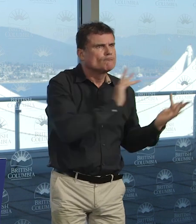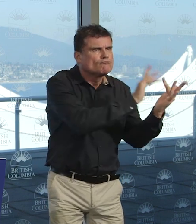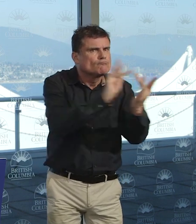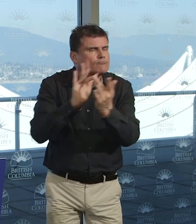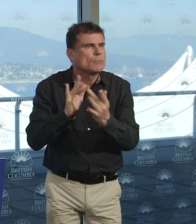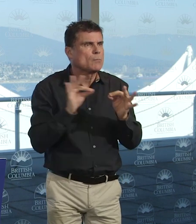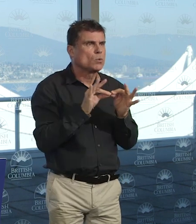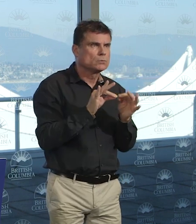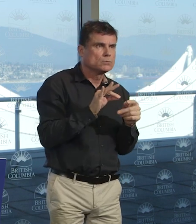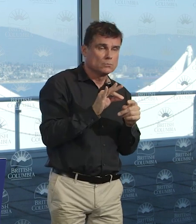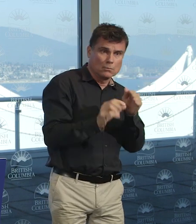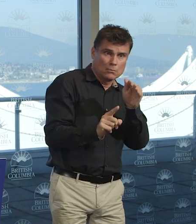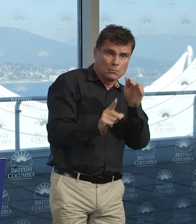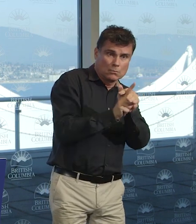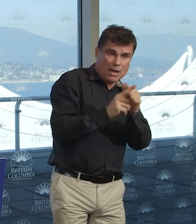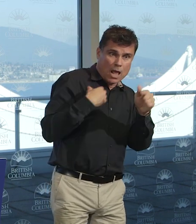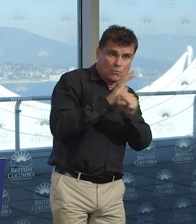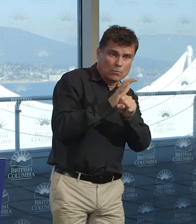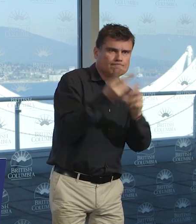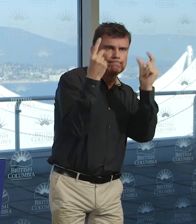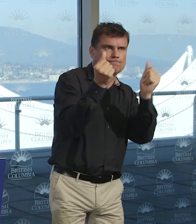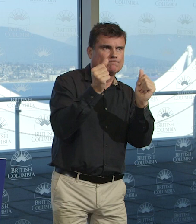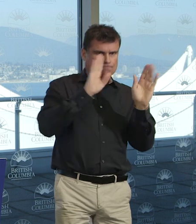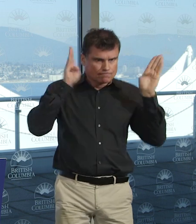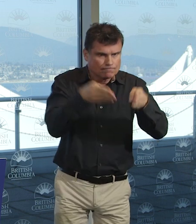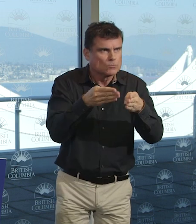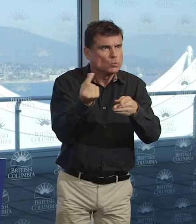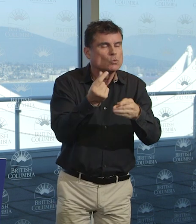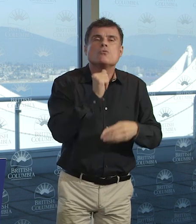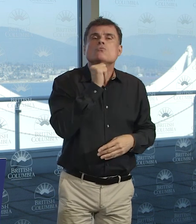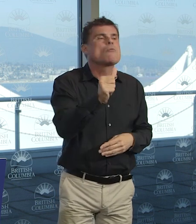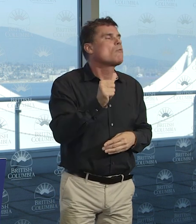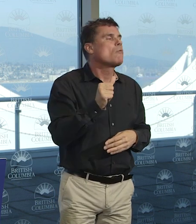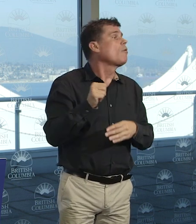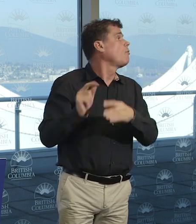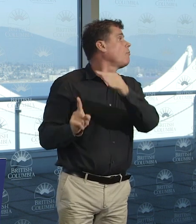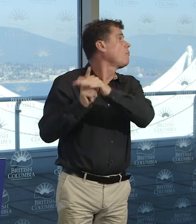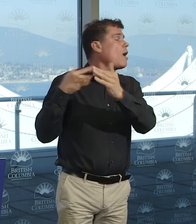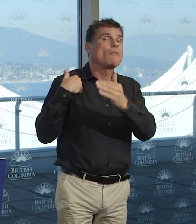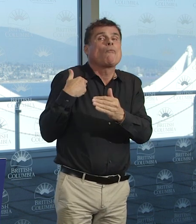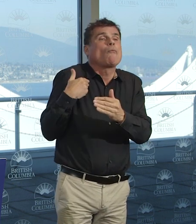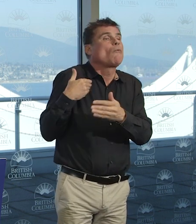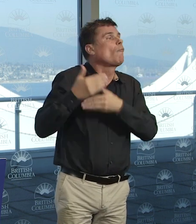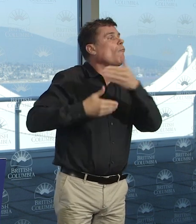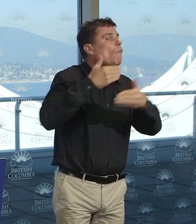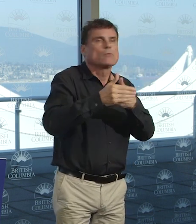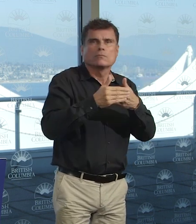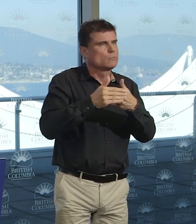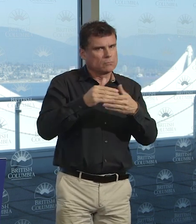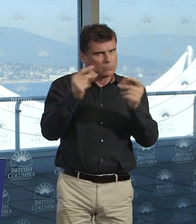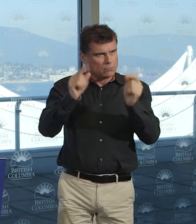we have unrecognized cases that are in a hospital or in a care home that it gets transmitted and that's when people can get sick